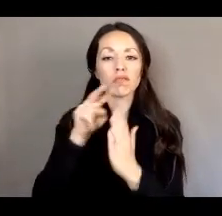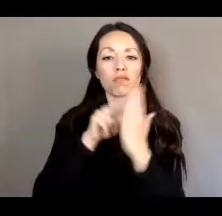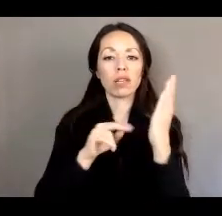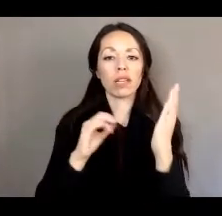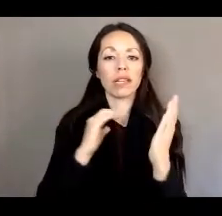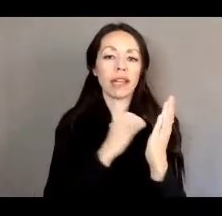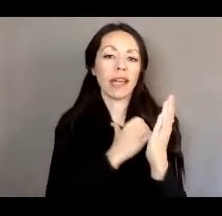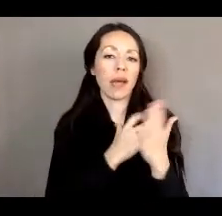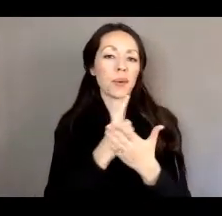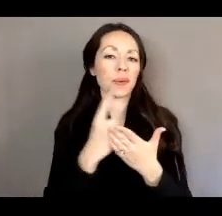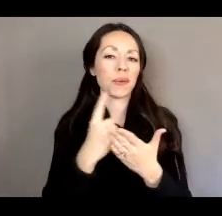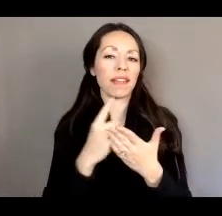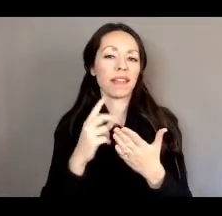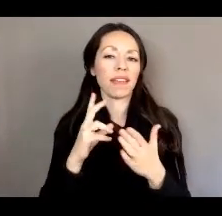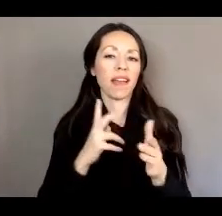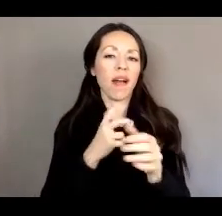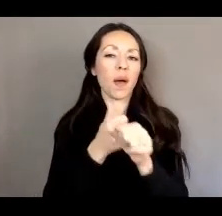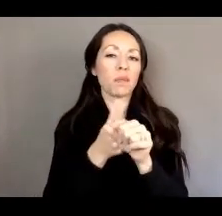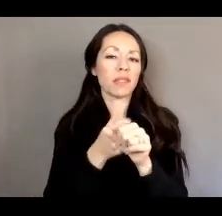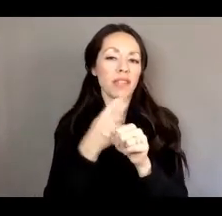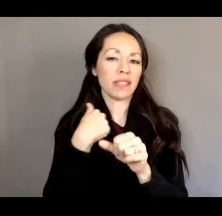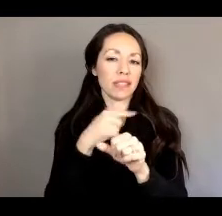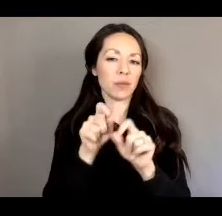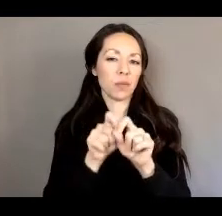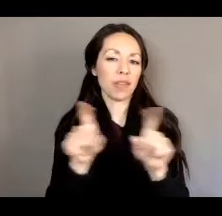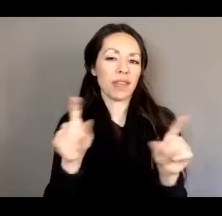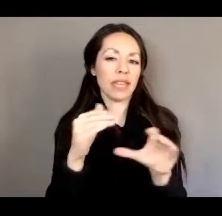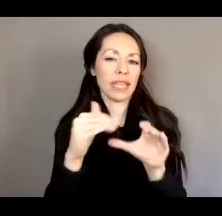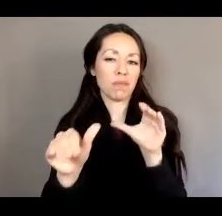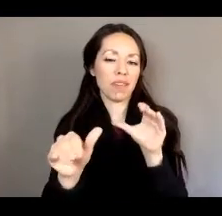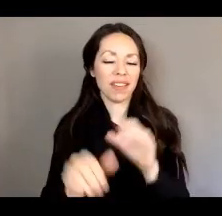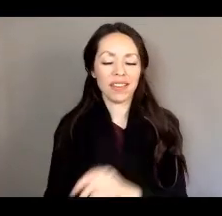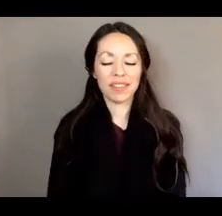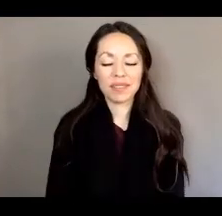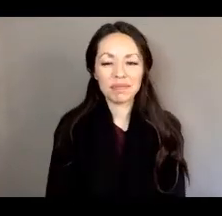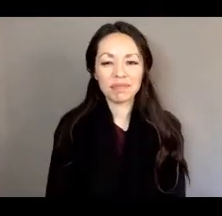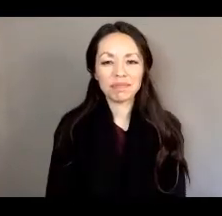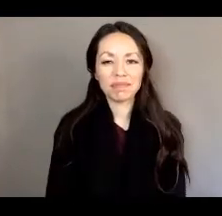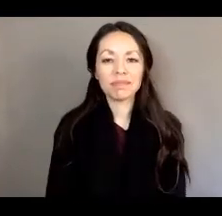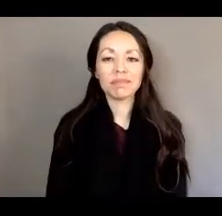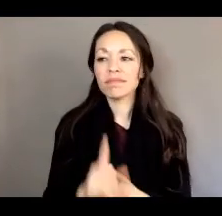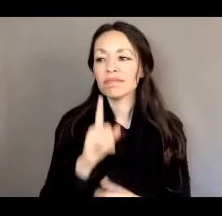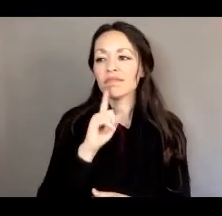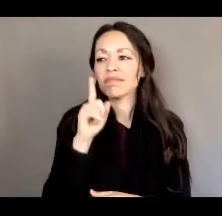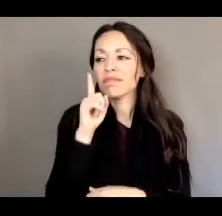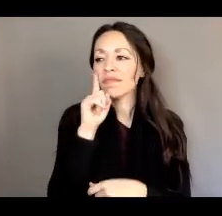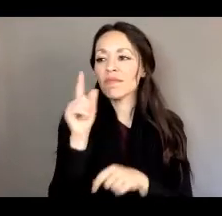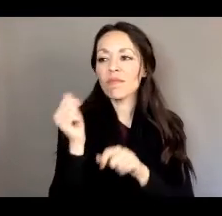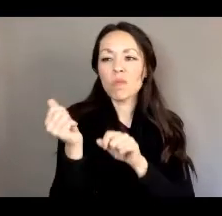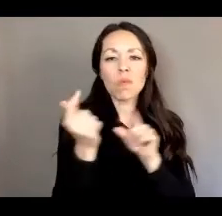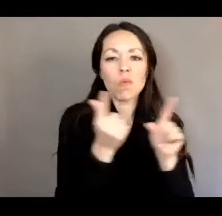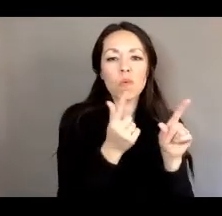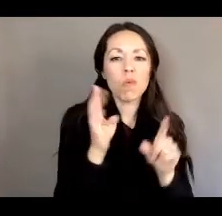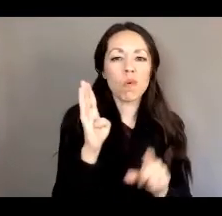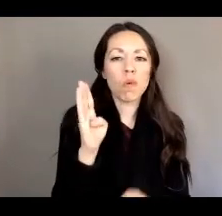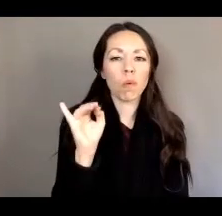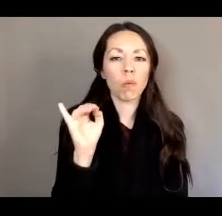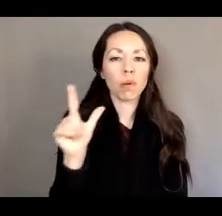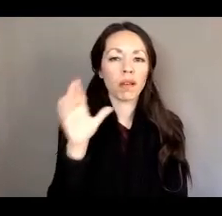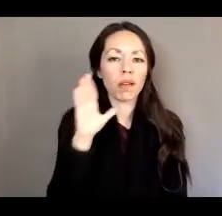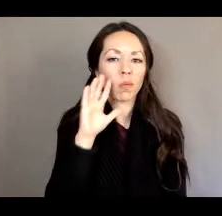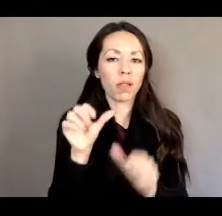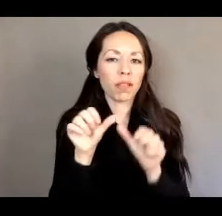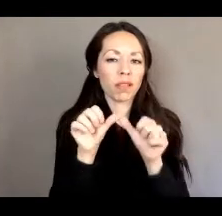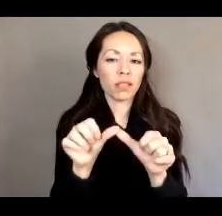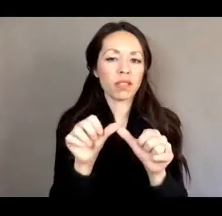to you. Um, and you know, this is to be said about all bills. Um, we'll continue to track